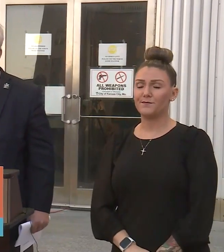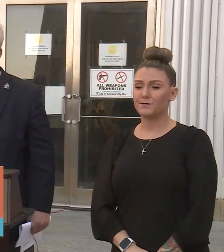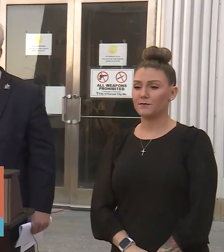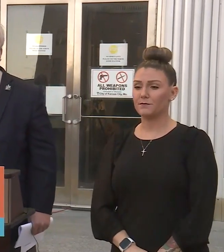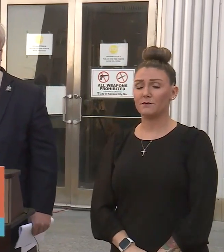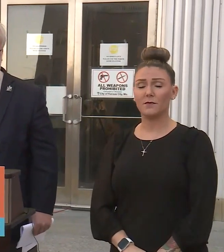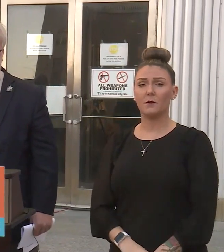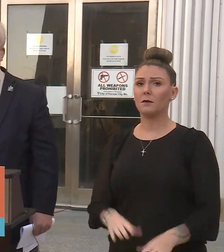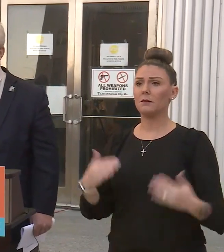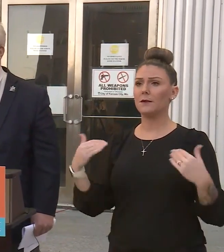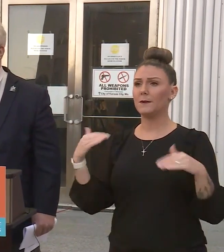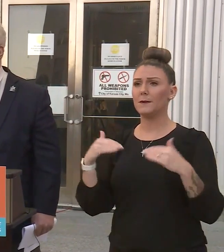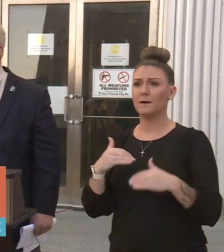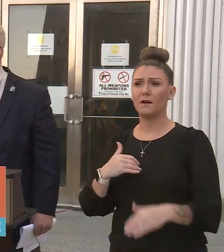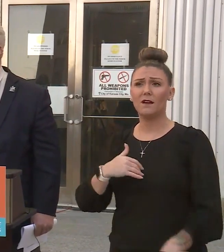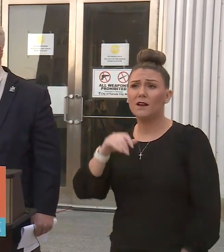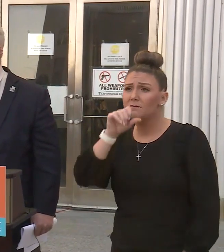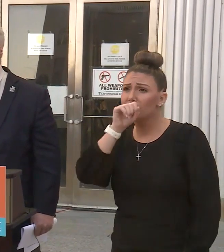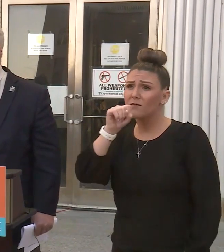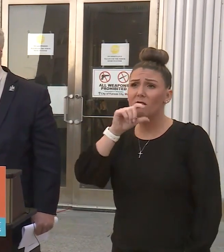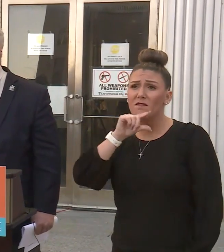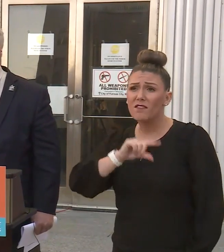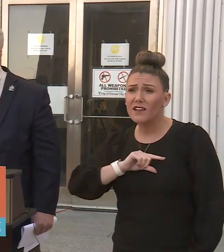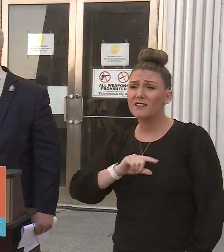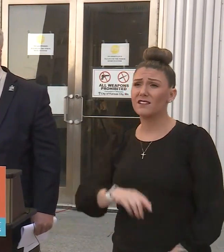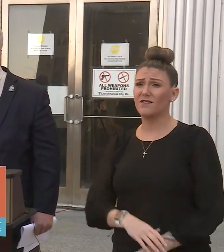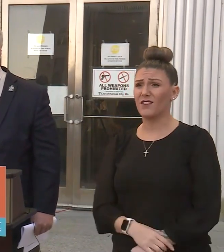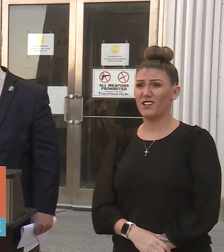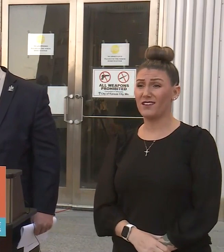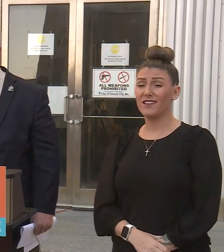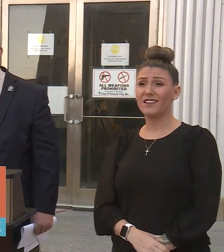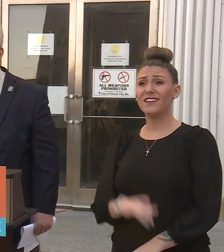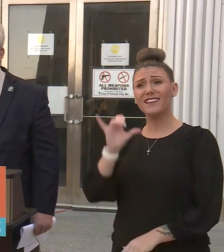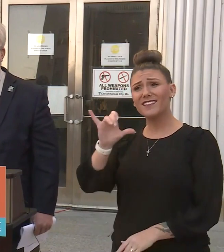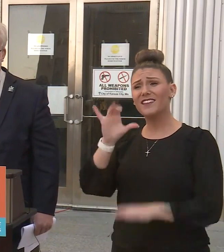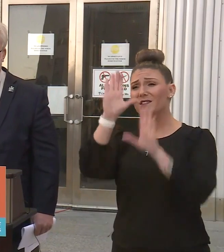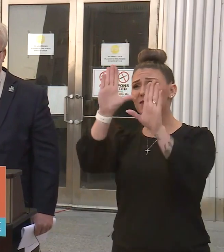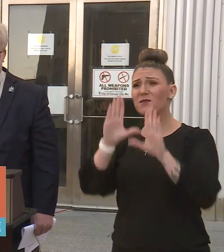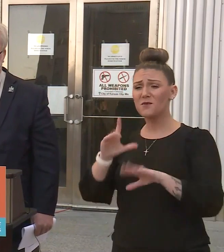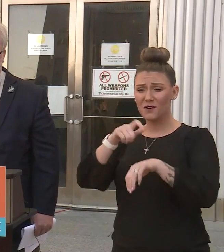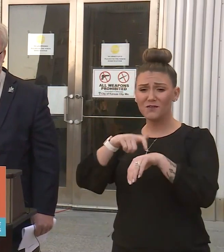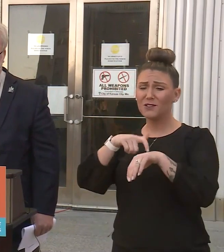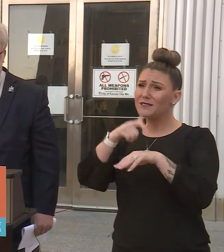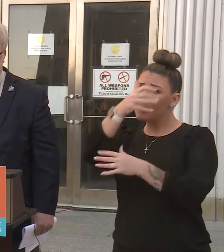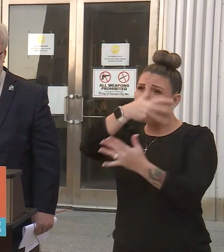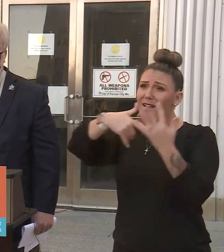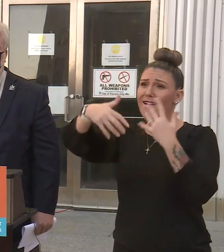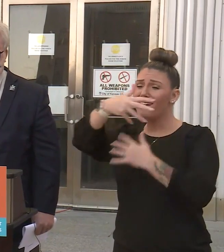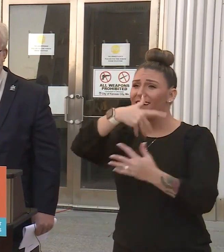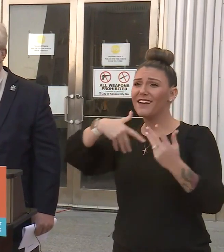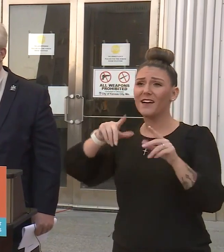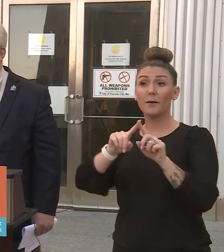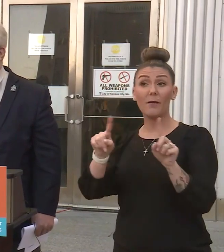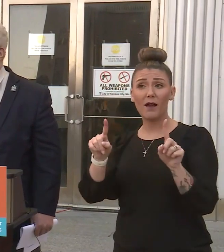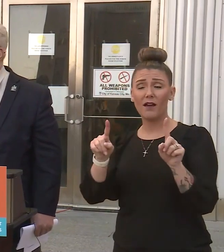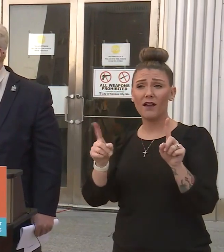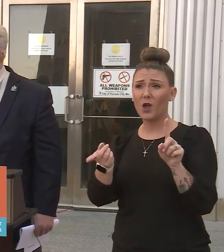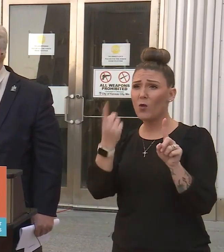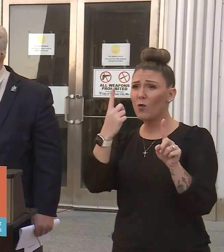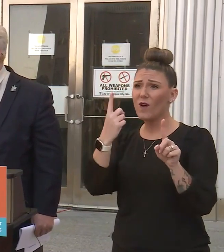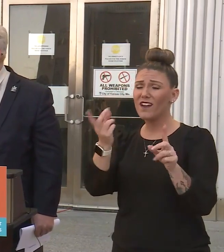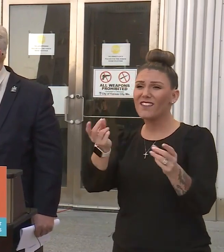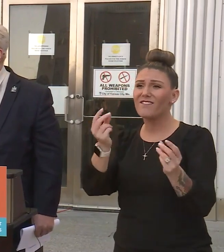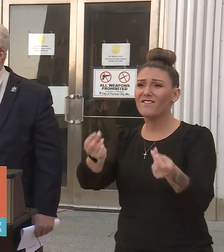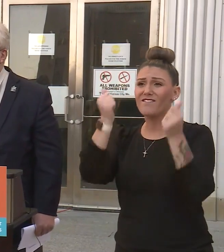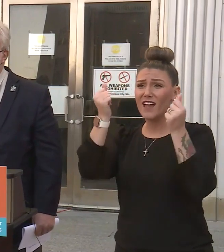Boy, I love Thanksgiving and it's a great time to get together. But one of the fastest